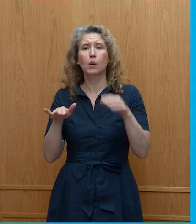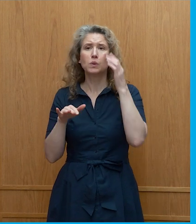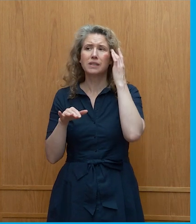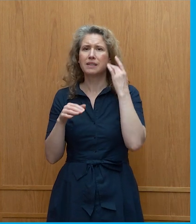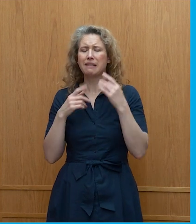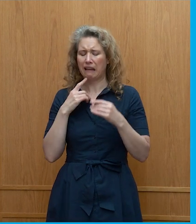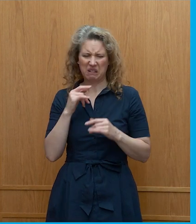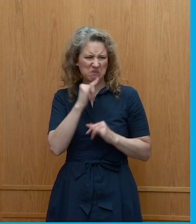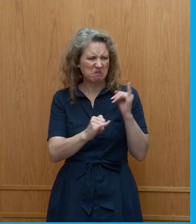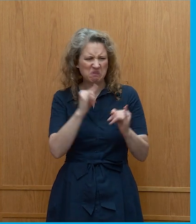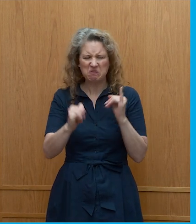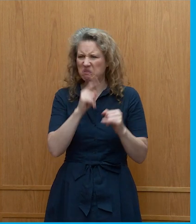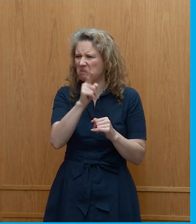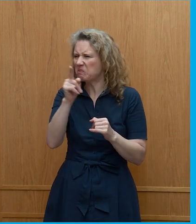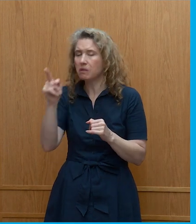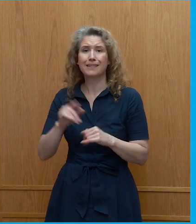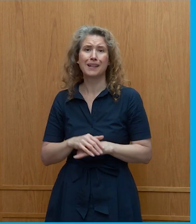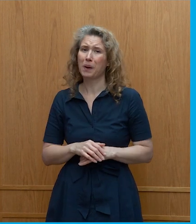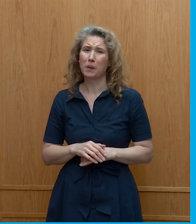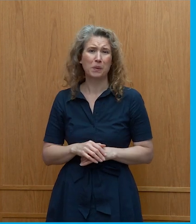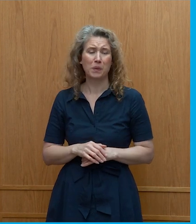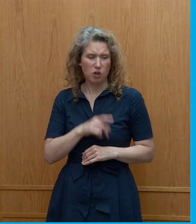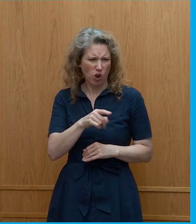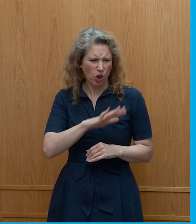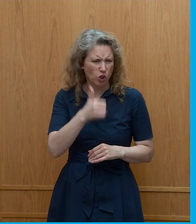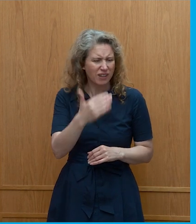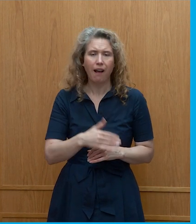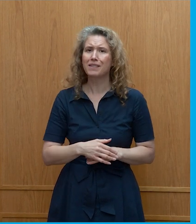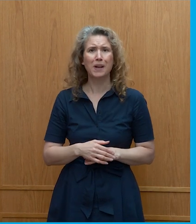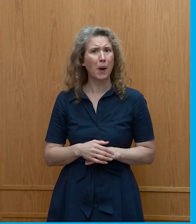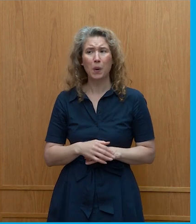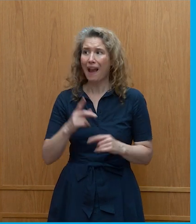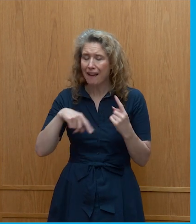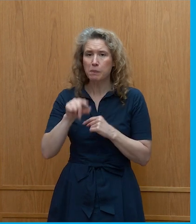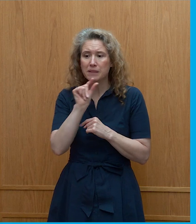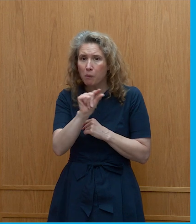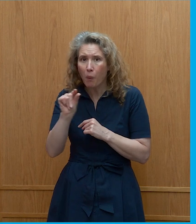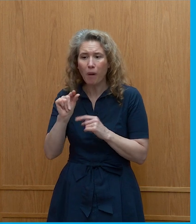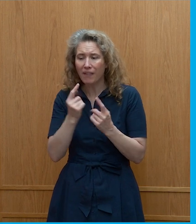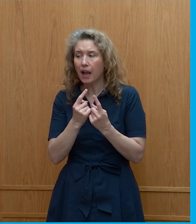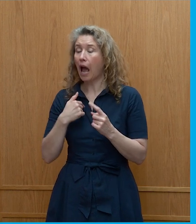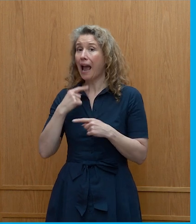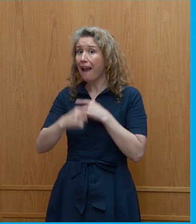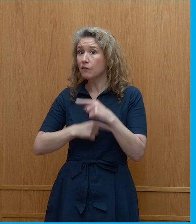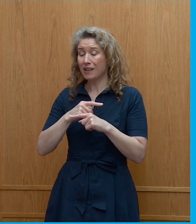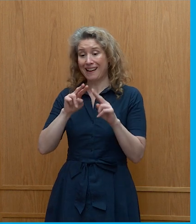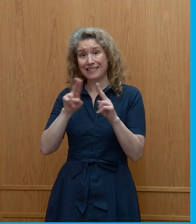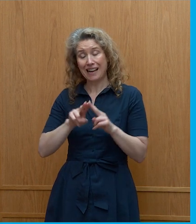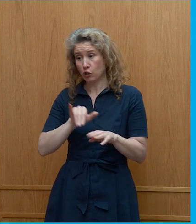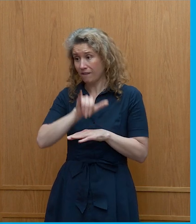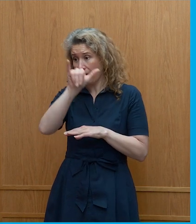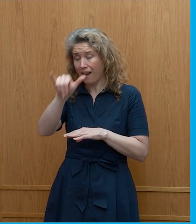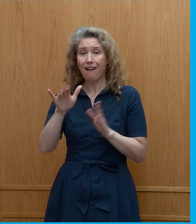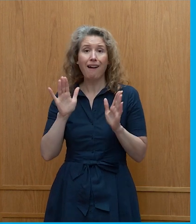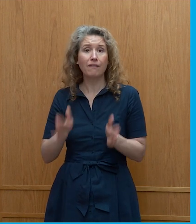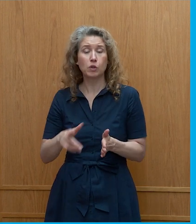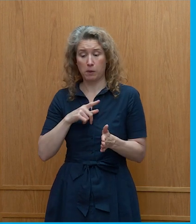beat each other over the head with a stick because we're not being virtuous i take an international flight every year because i have family that doesn't